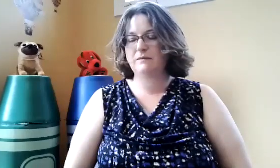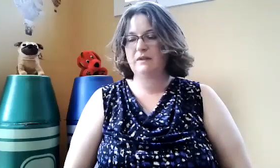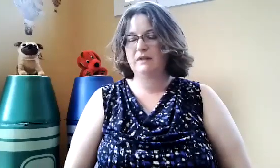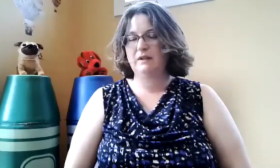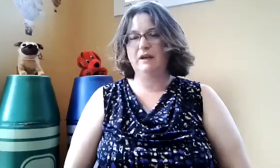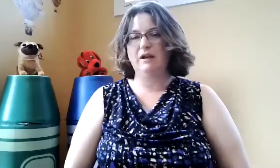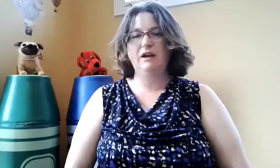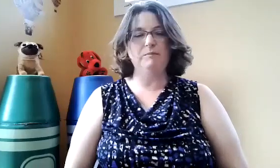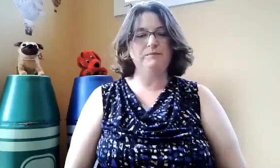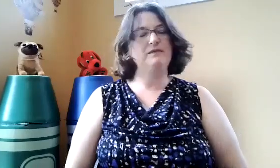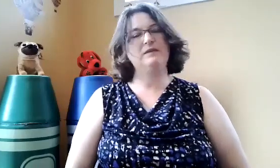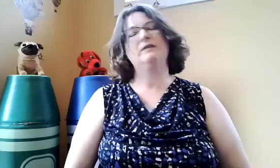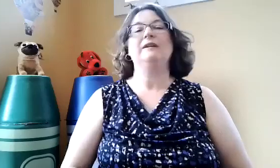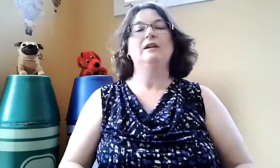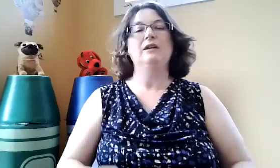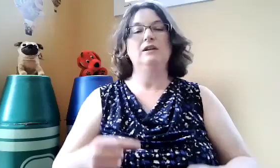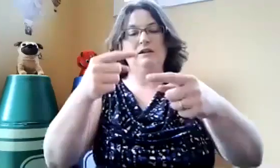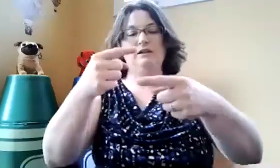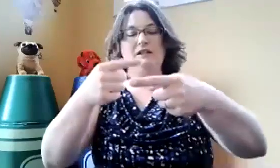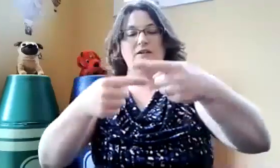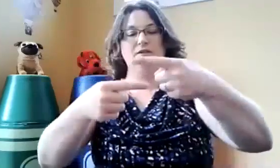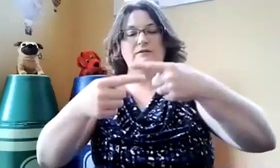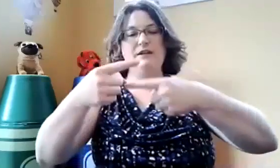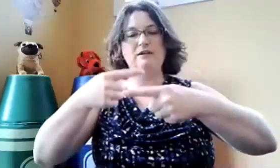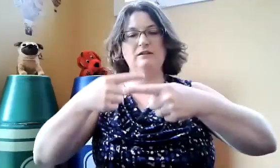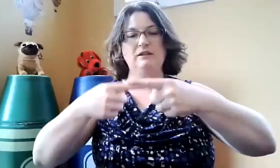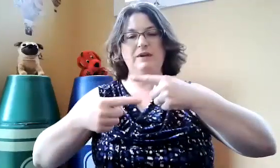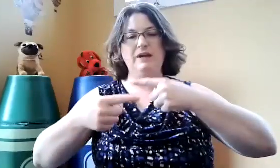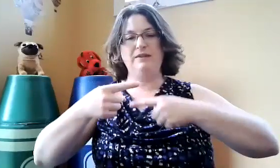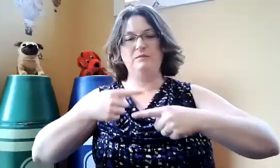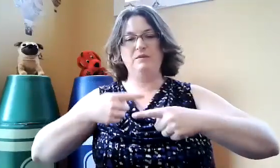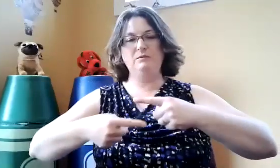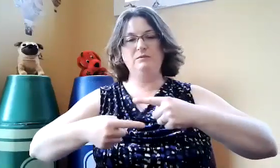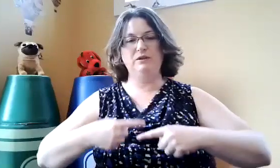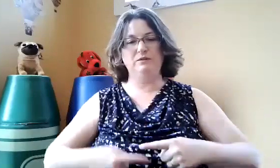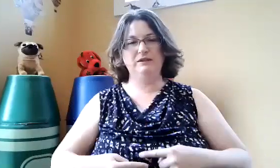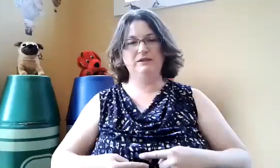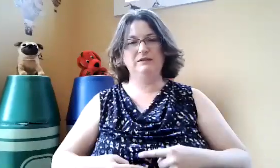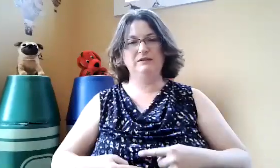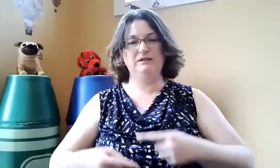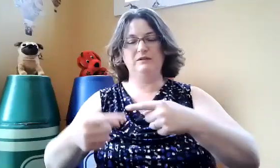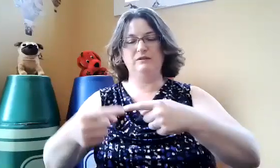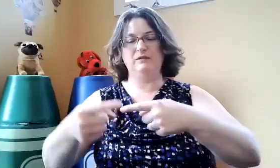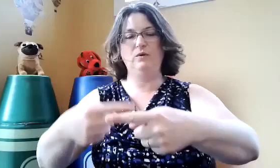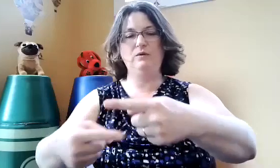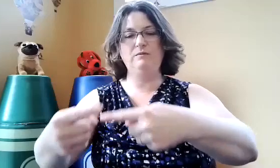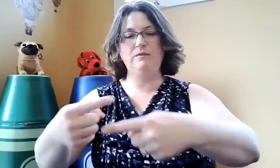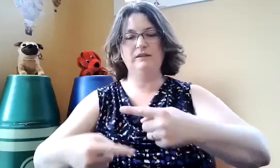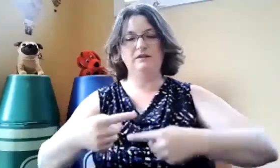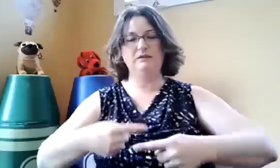Come. Take your fingers and make them come to you. Roll them back to you. Come.